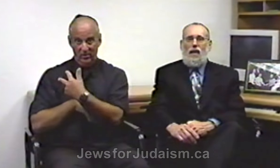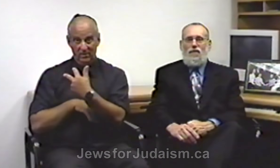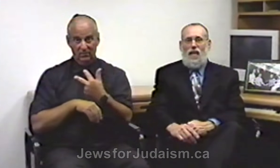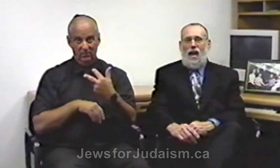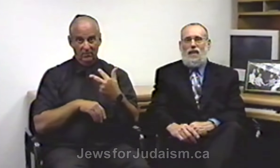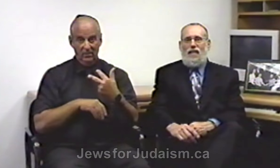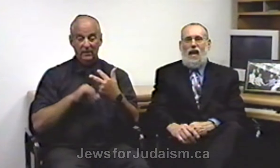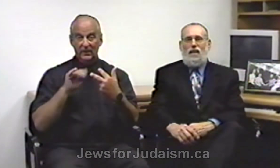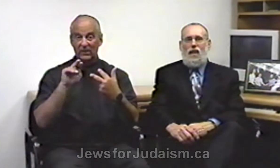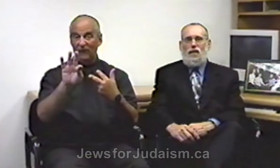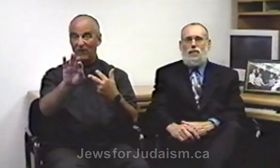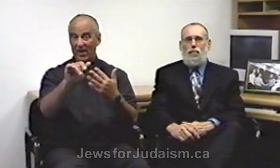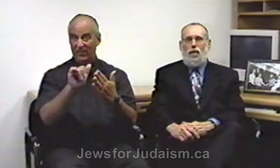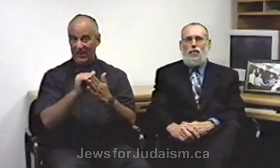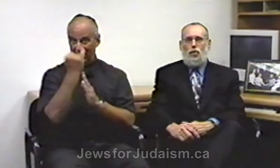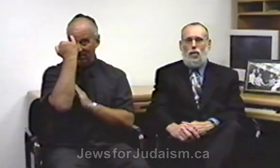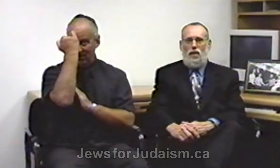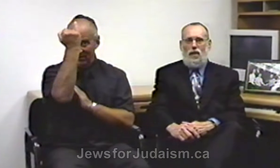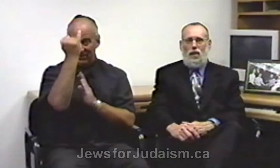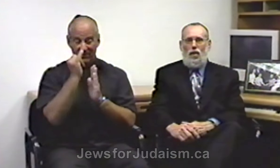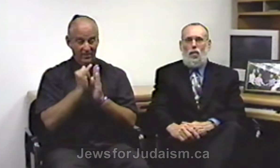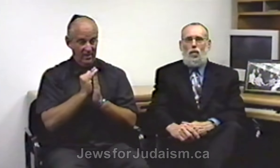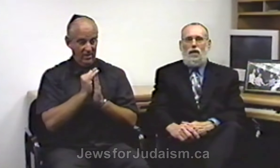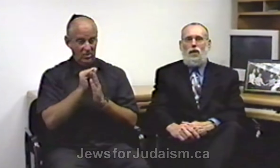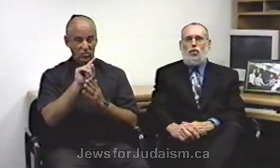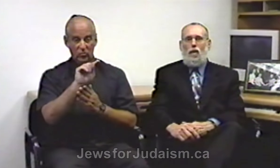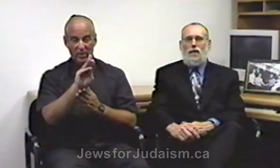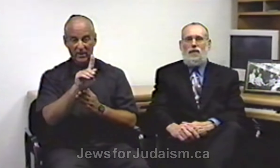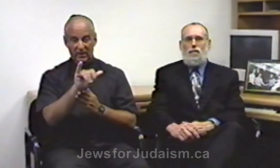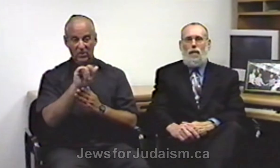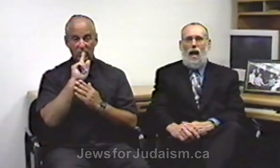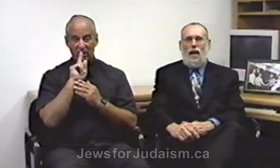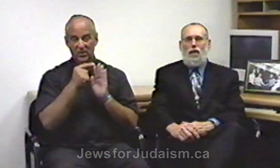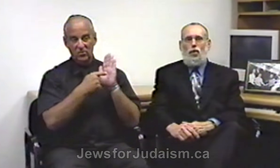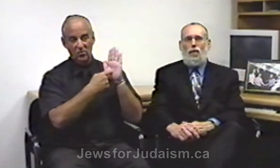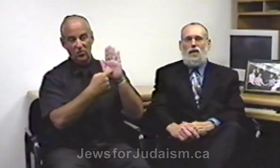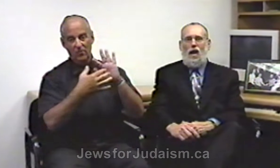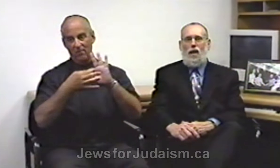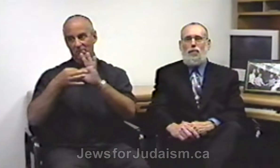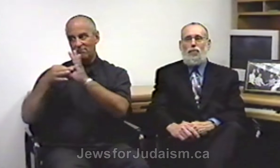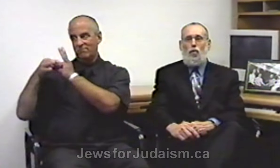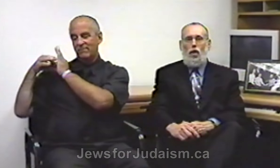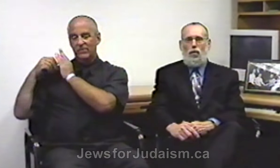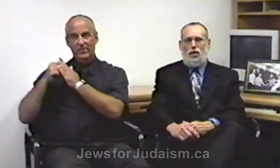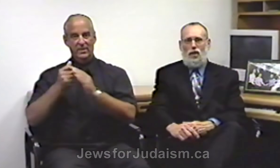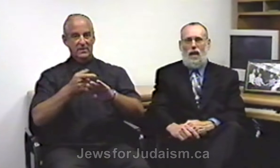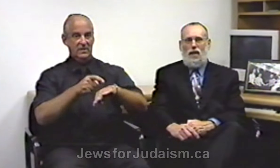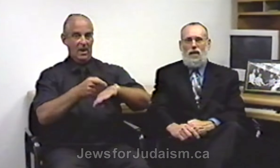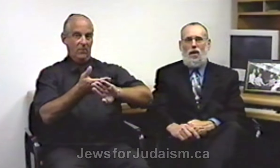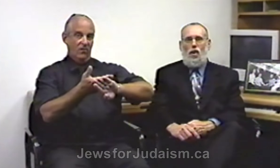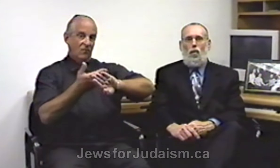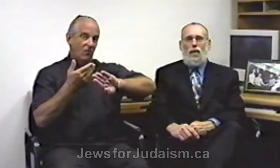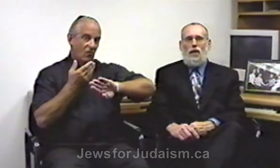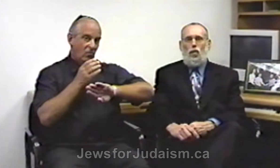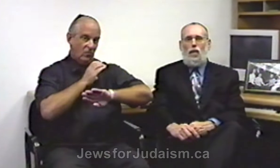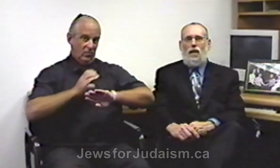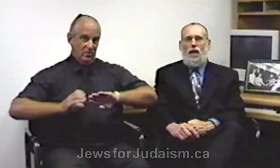In fact, that concept of a trinity really traces back to a time before Christianity when the Greeks